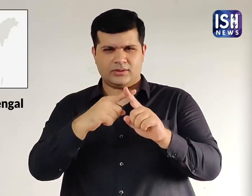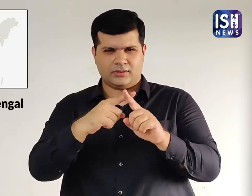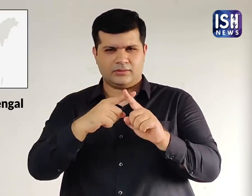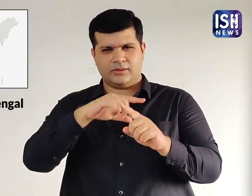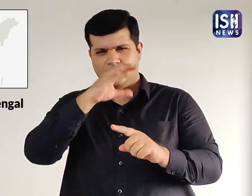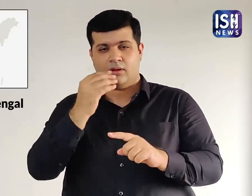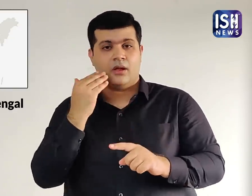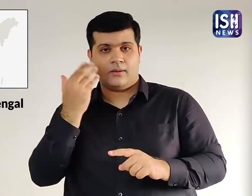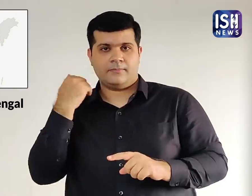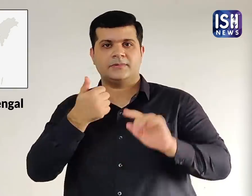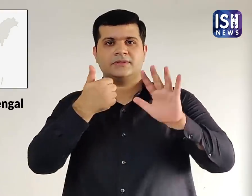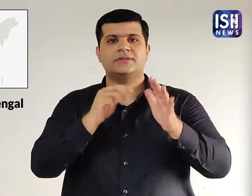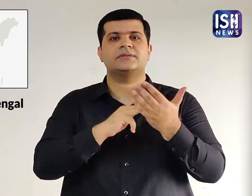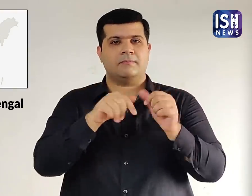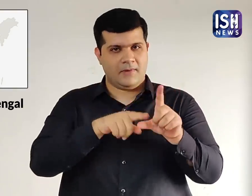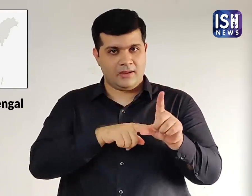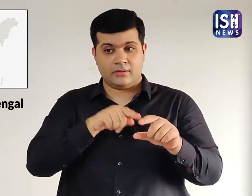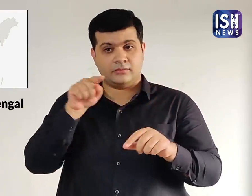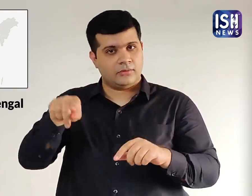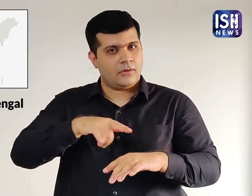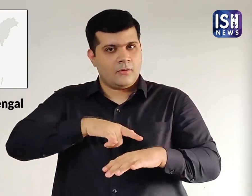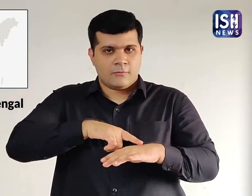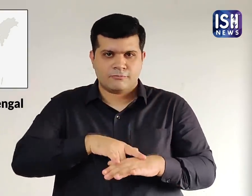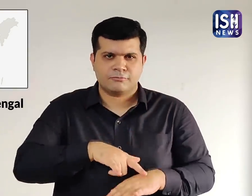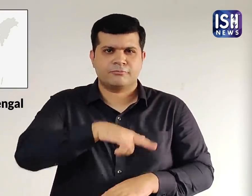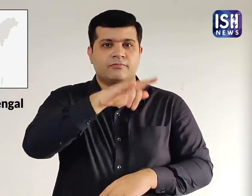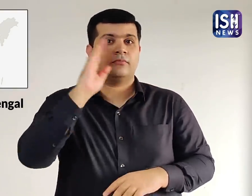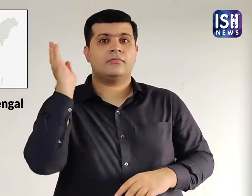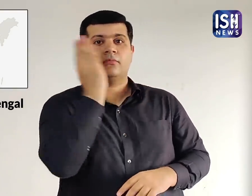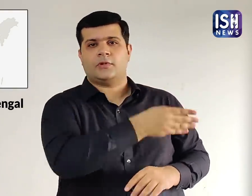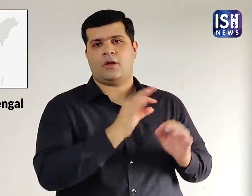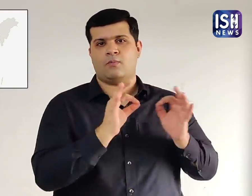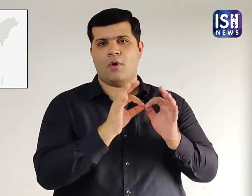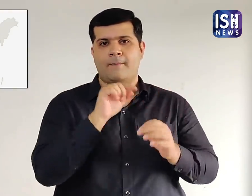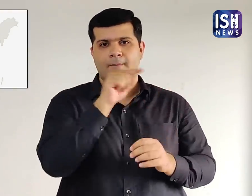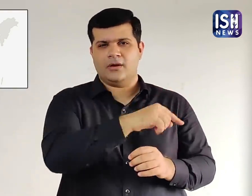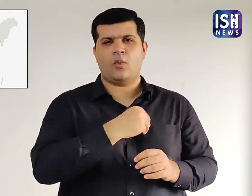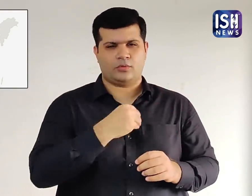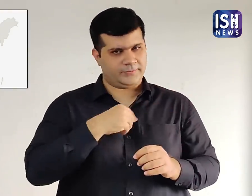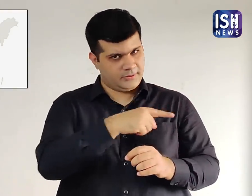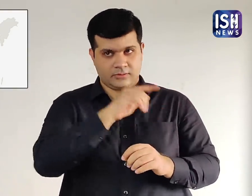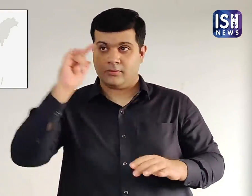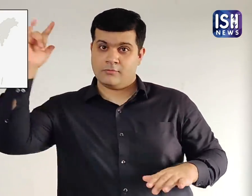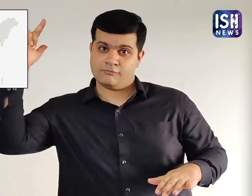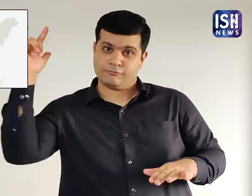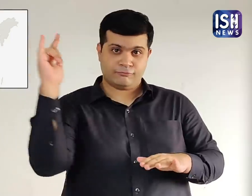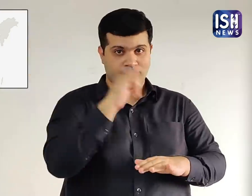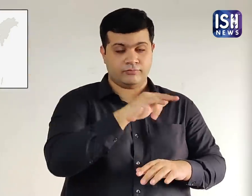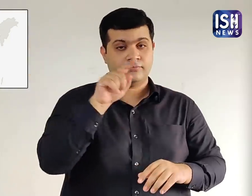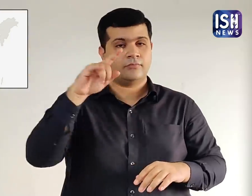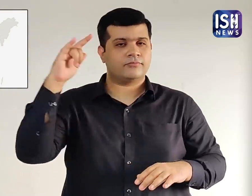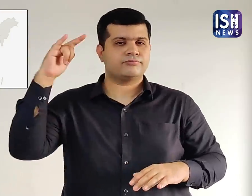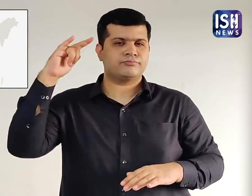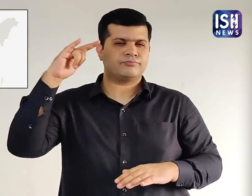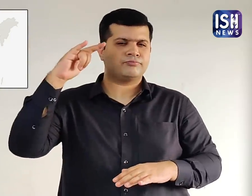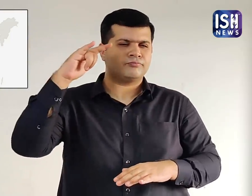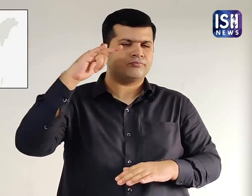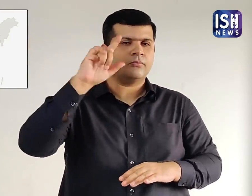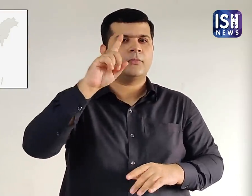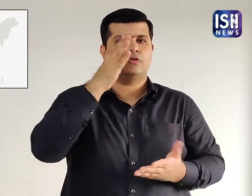and was headed towards a hospital in Mumbai. However the